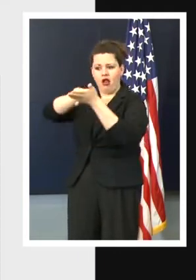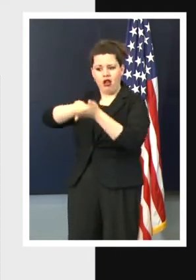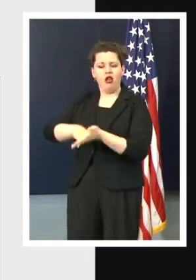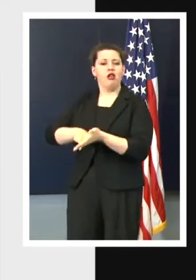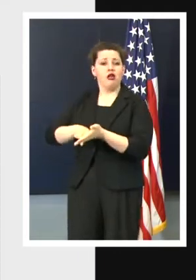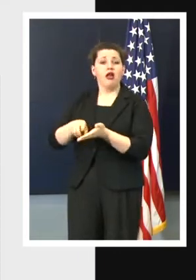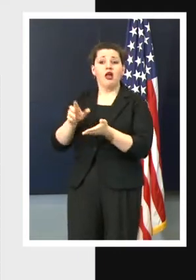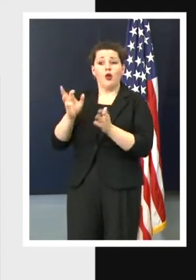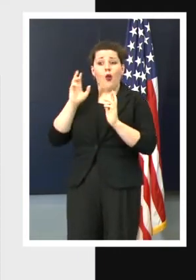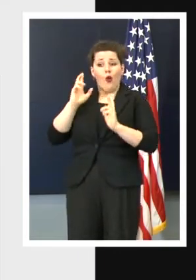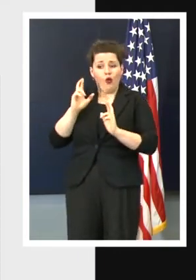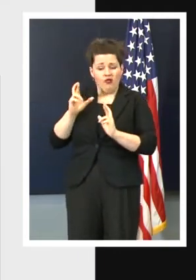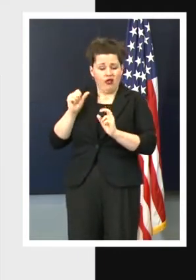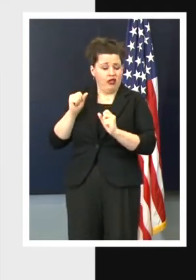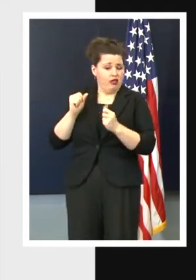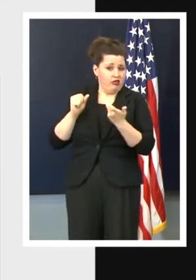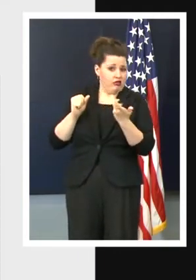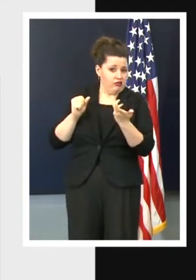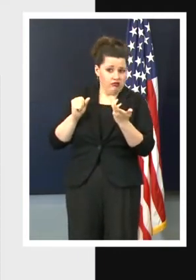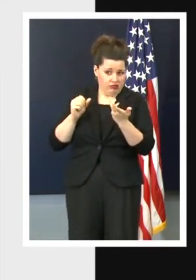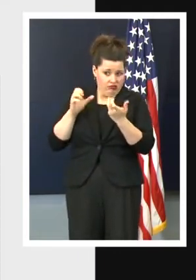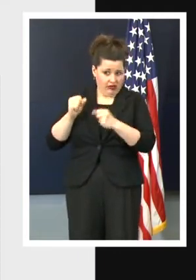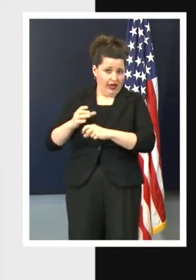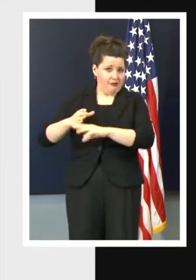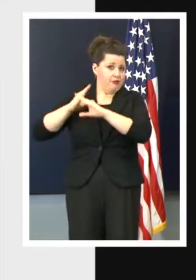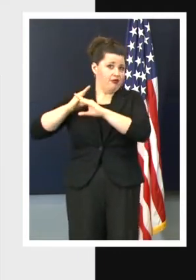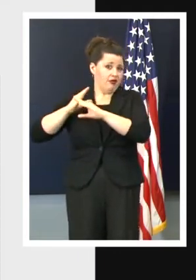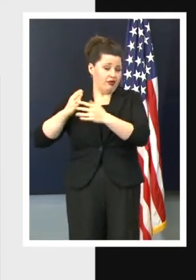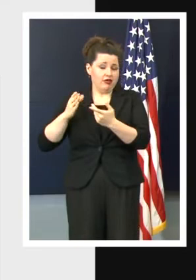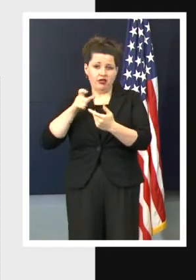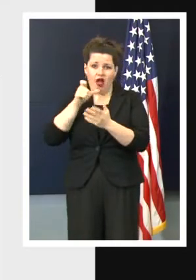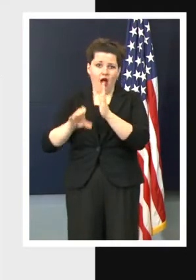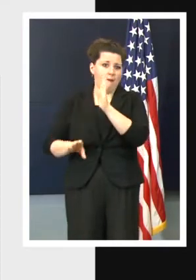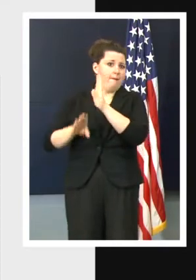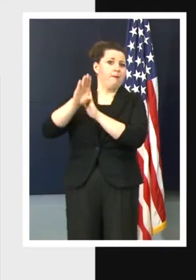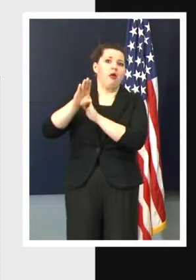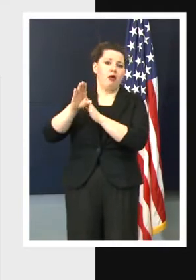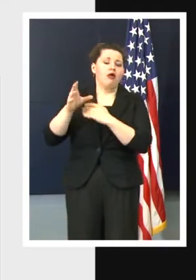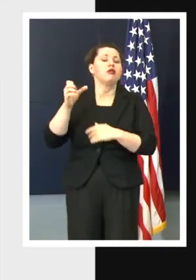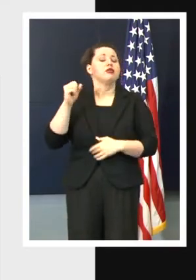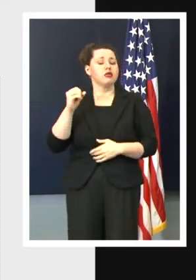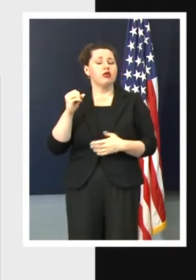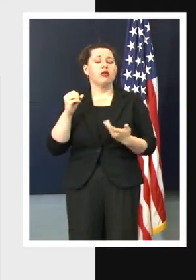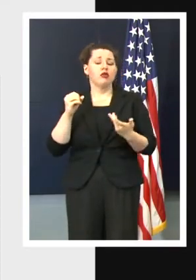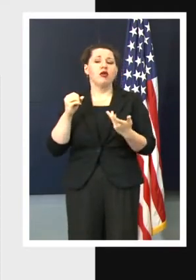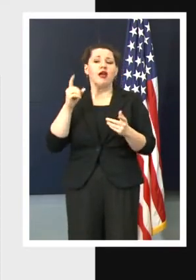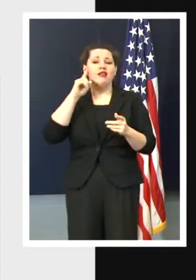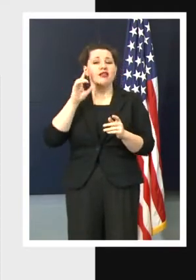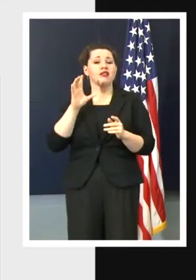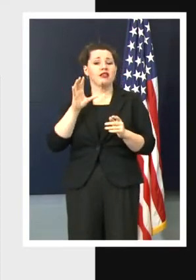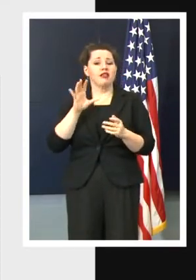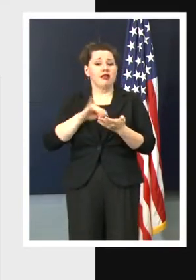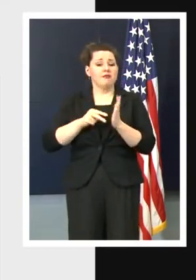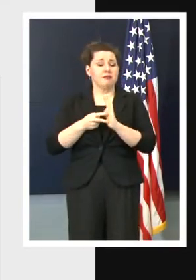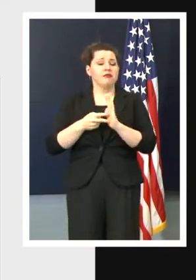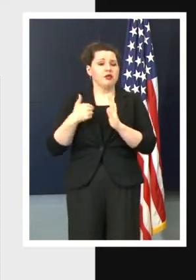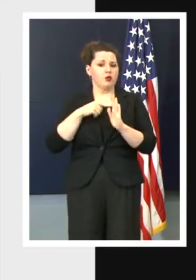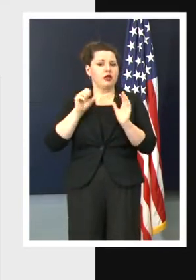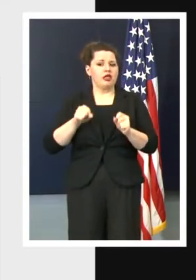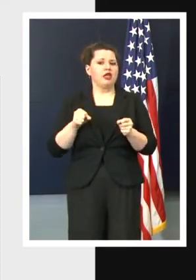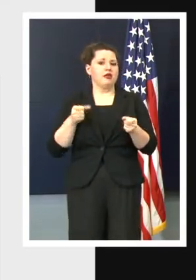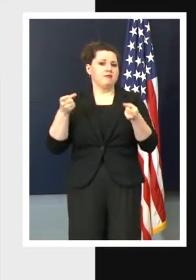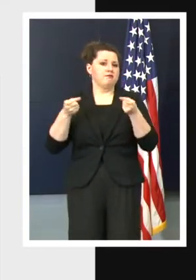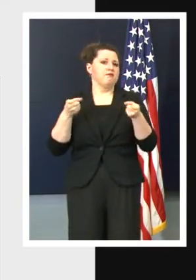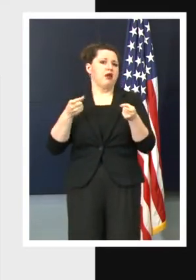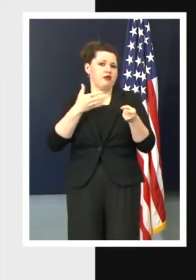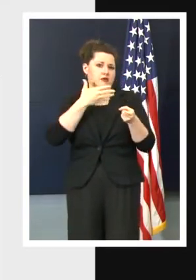get in front of it and not see a huge spike in the numbers. And so I think it will also allow us to better manage